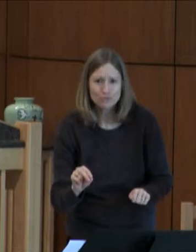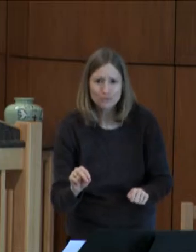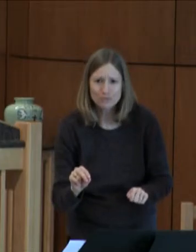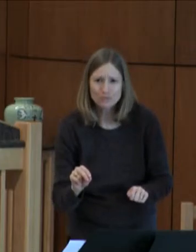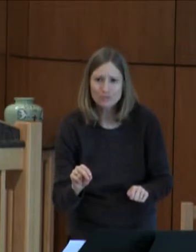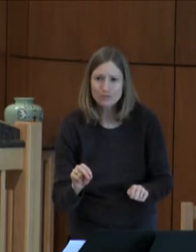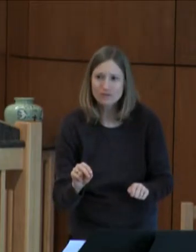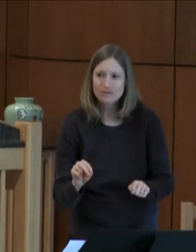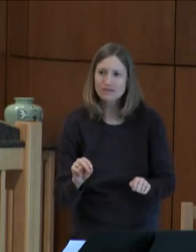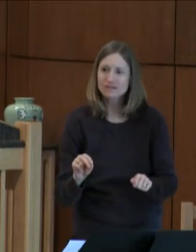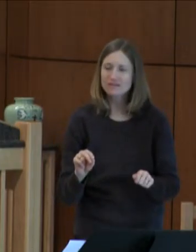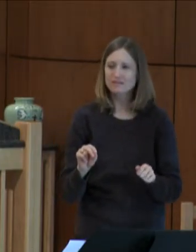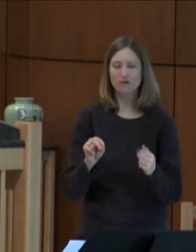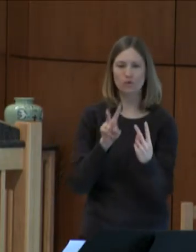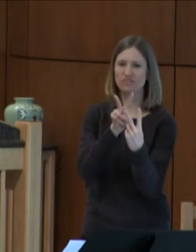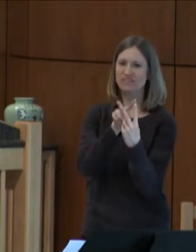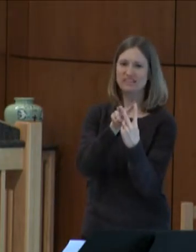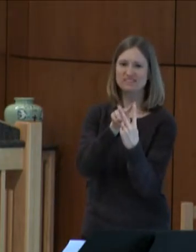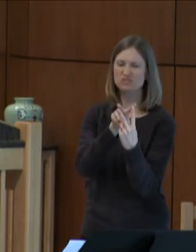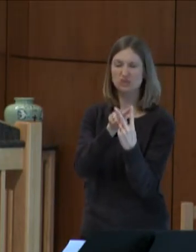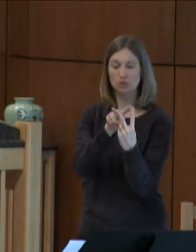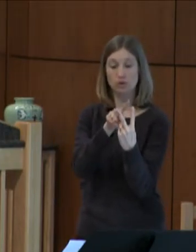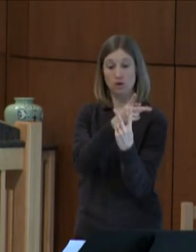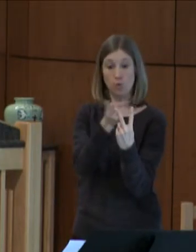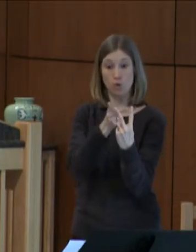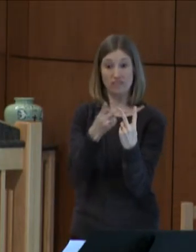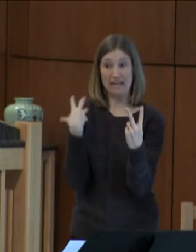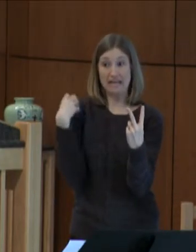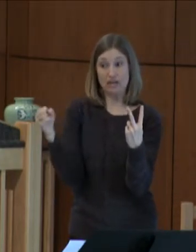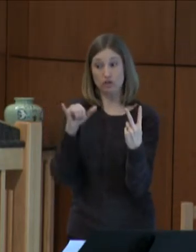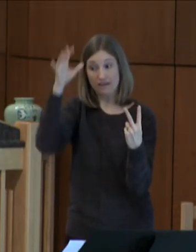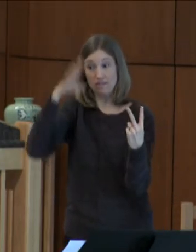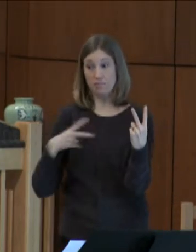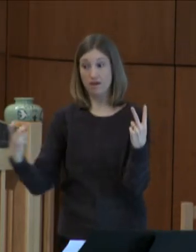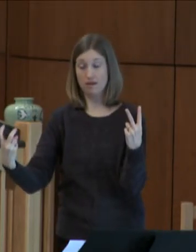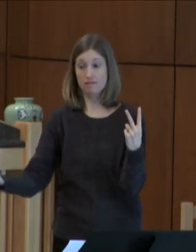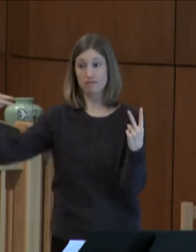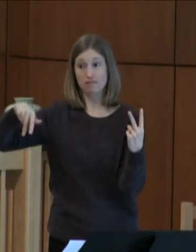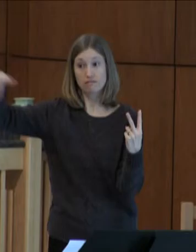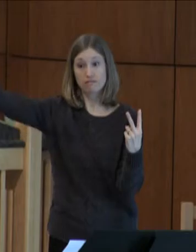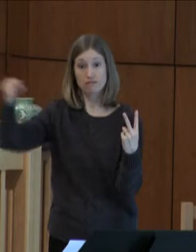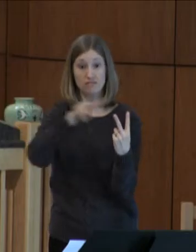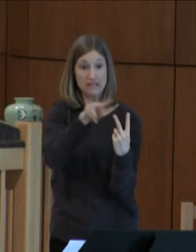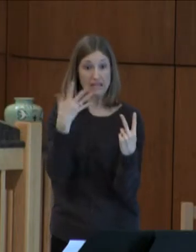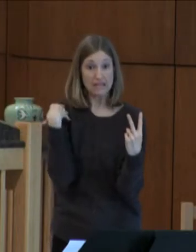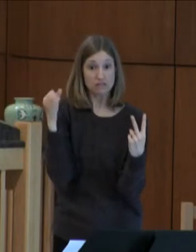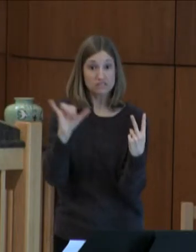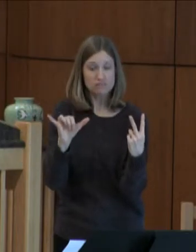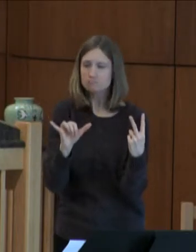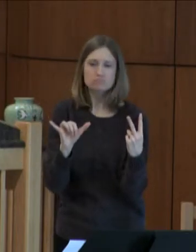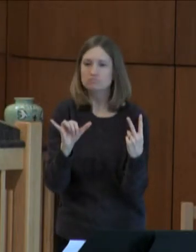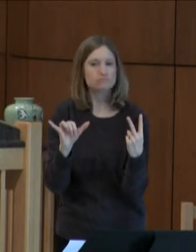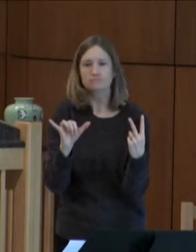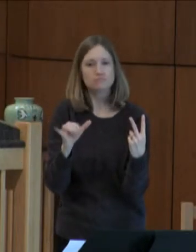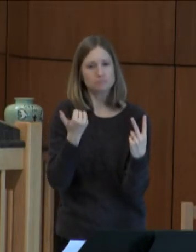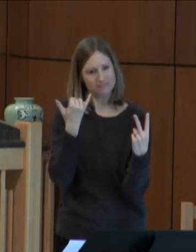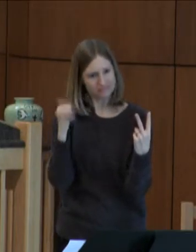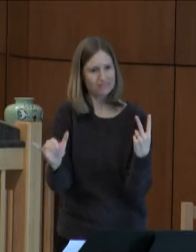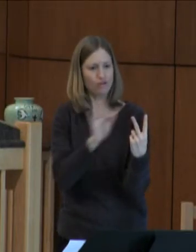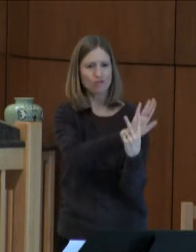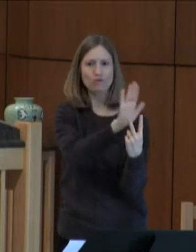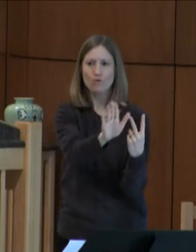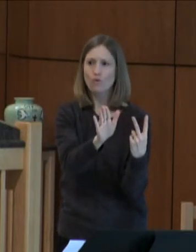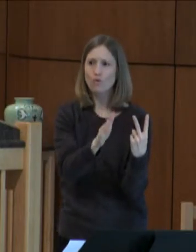Now, these two have not been healed in the same way as this lame man who was able to get up and walk. But in their own